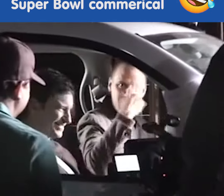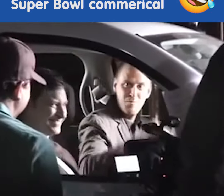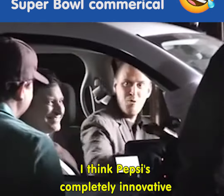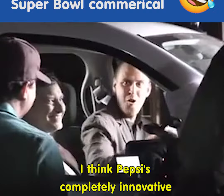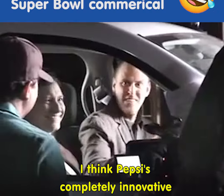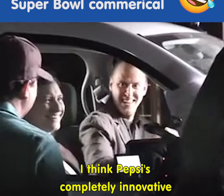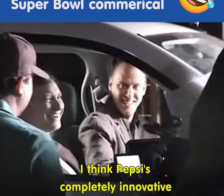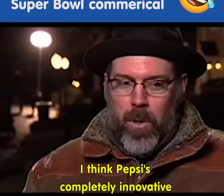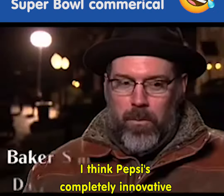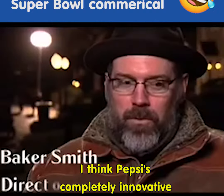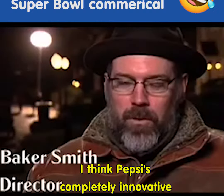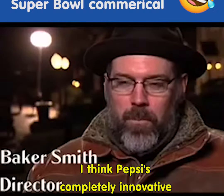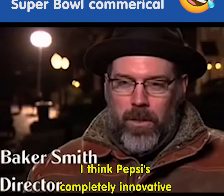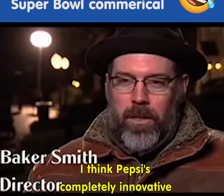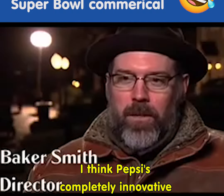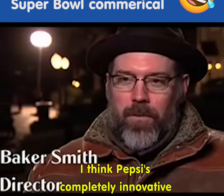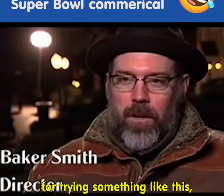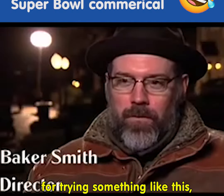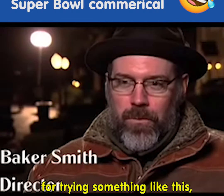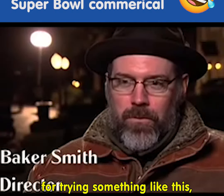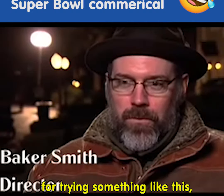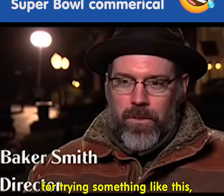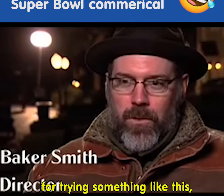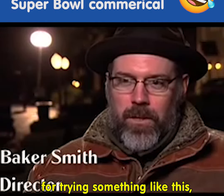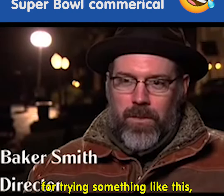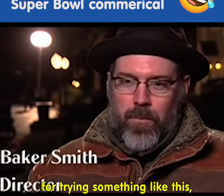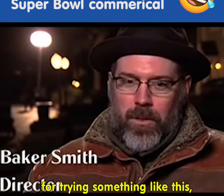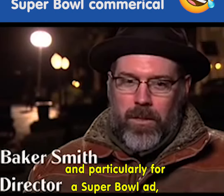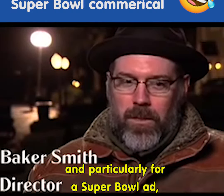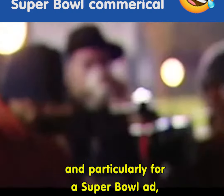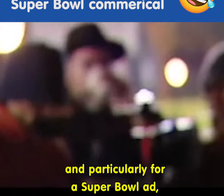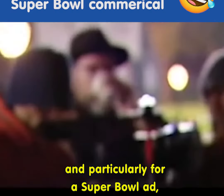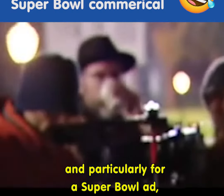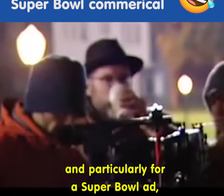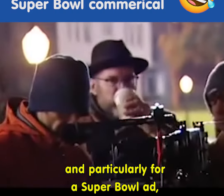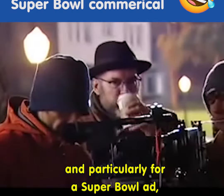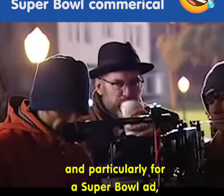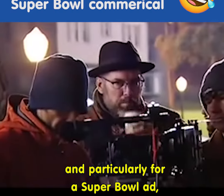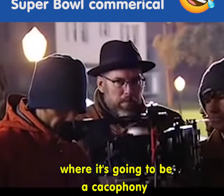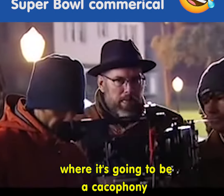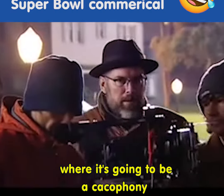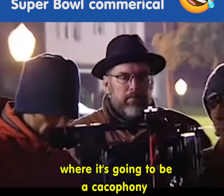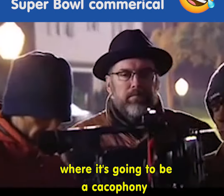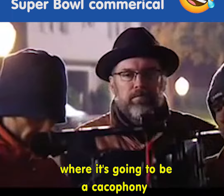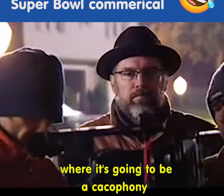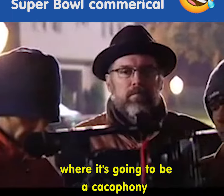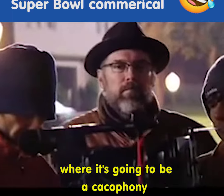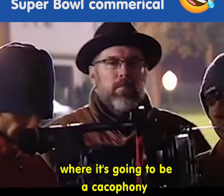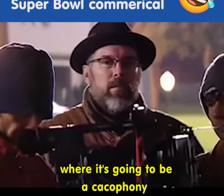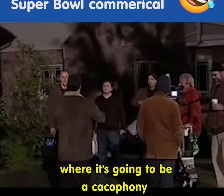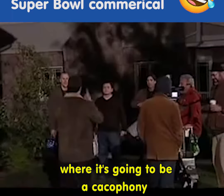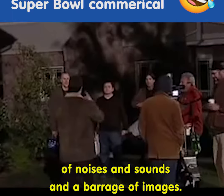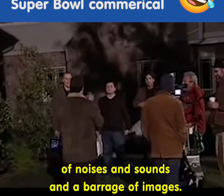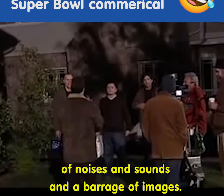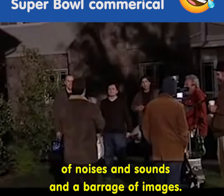I think Pepsi's completely innovative for trying something like this particularly for a Super Bowl ad where it's going to be a cacophony of